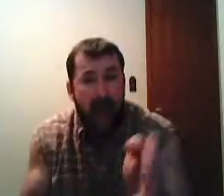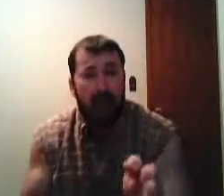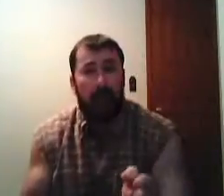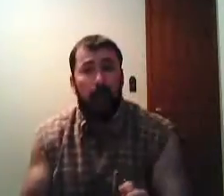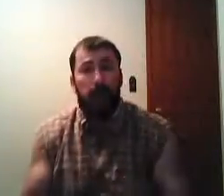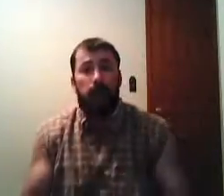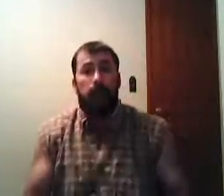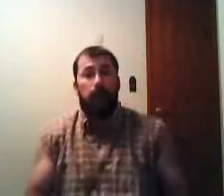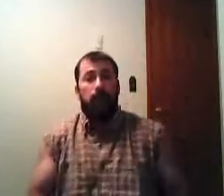heaven